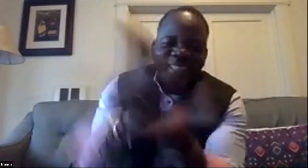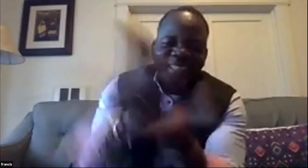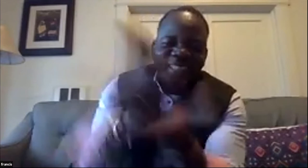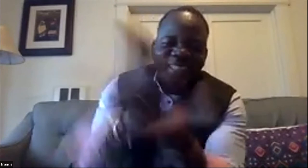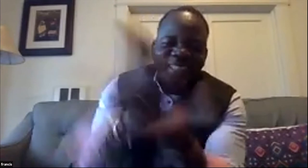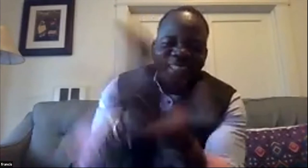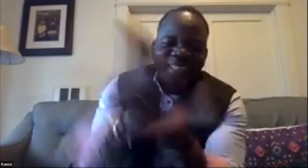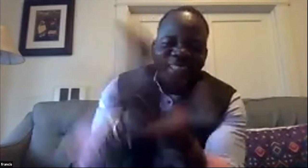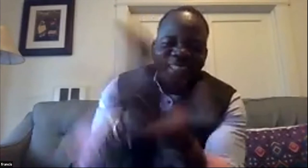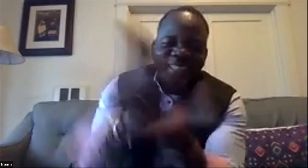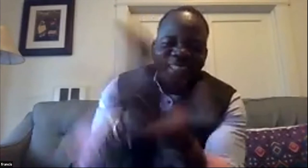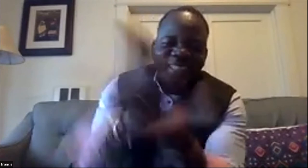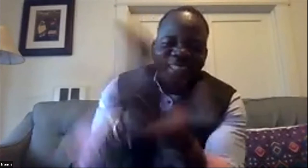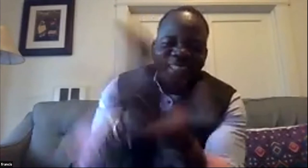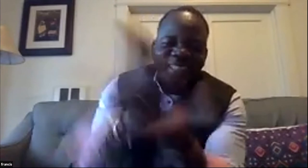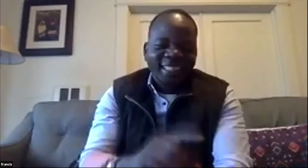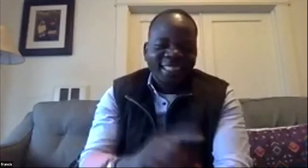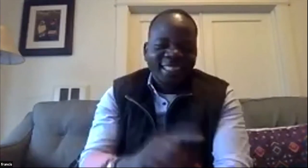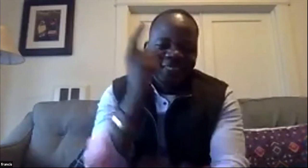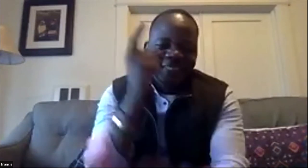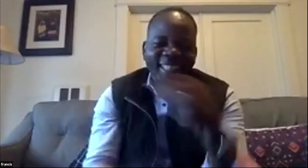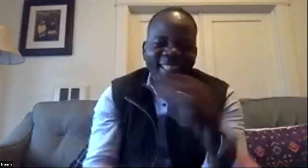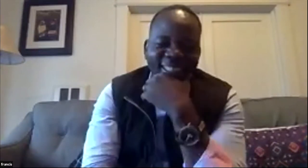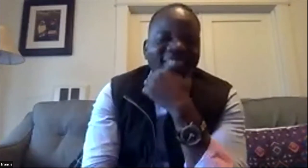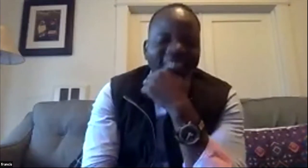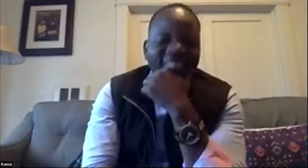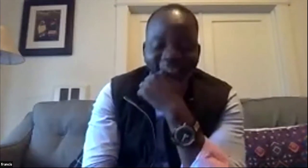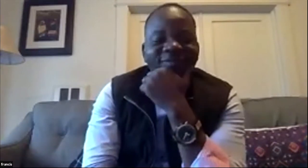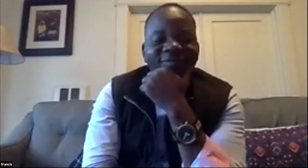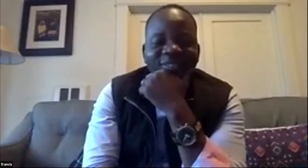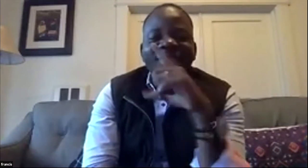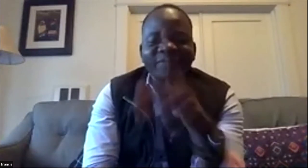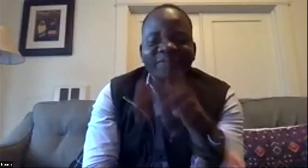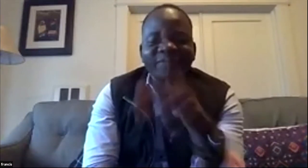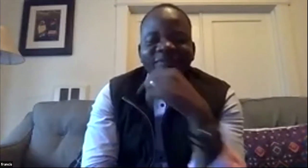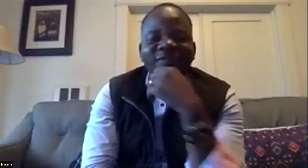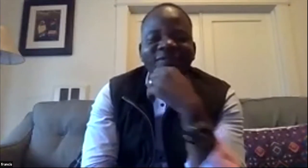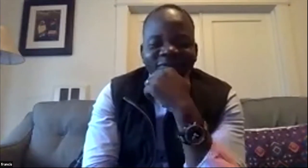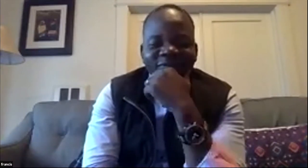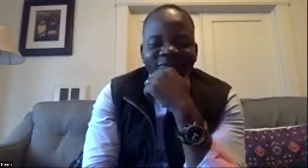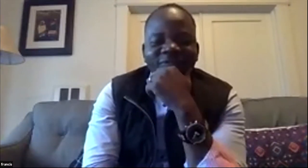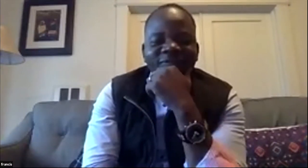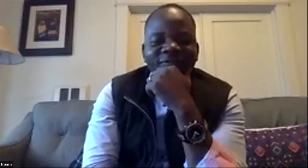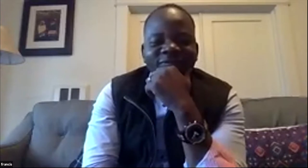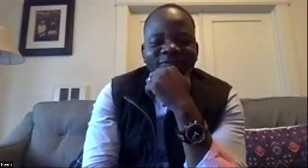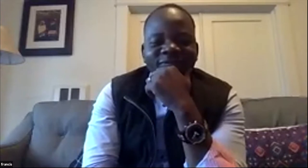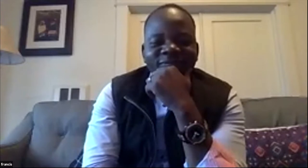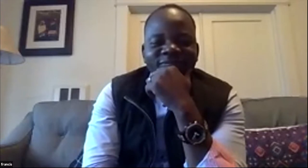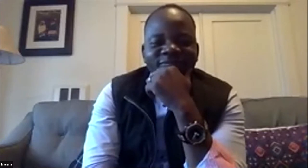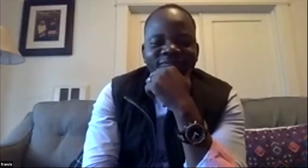part if you know this plugs into the holistic picture of what humans should be about you know and arts is a share thing too